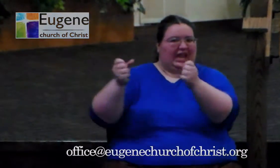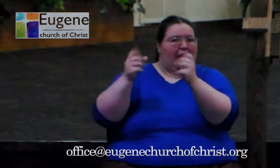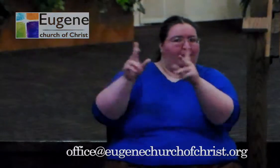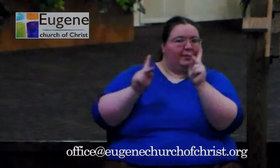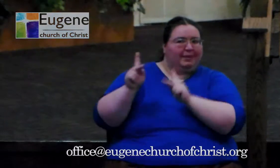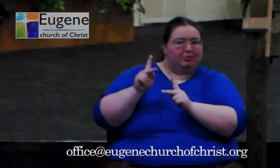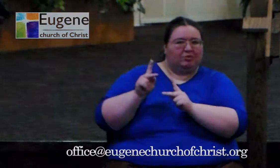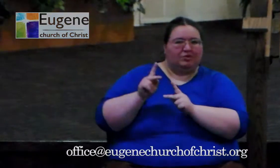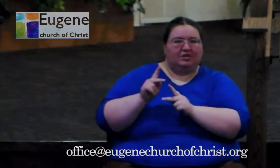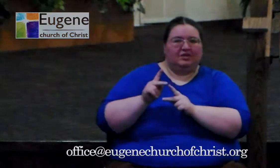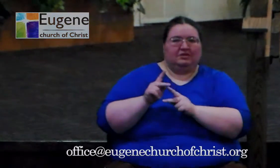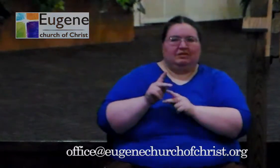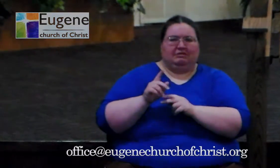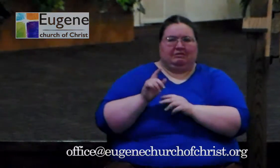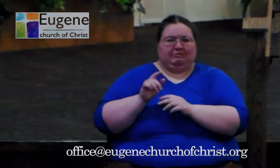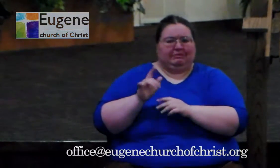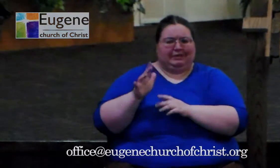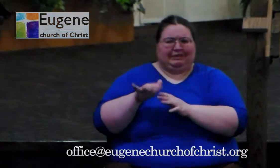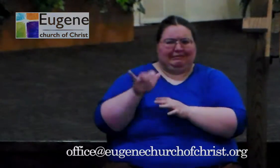I might have gone up some since then. That's the last time I noticed the sign.